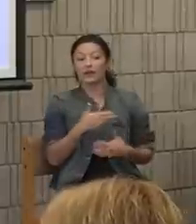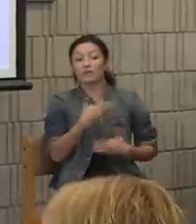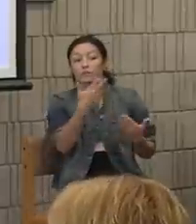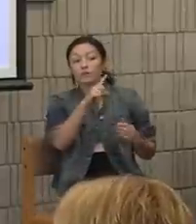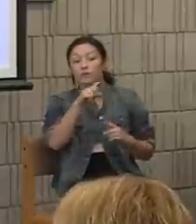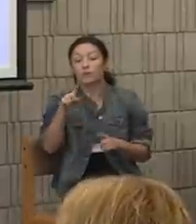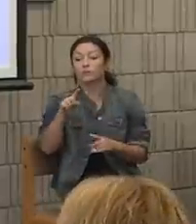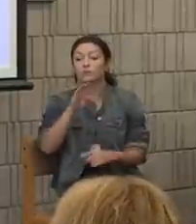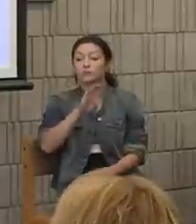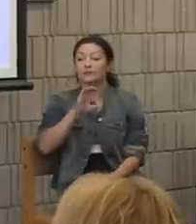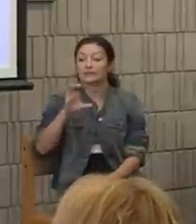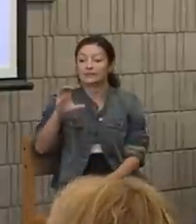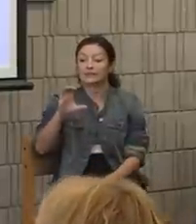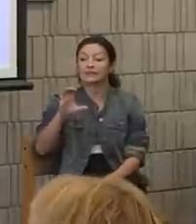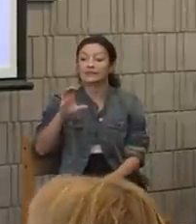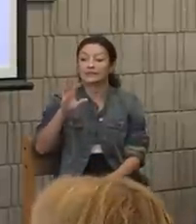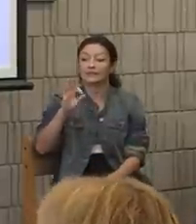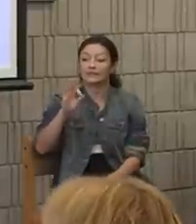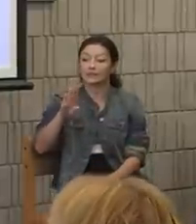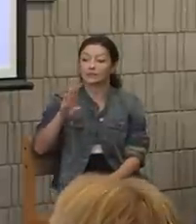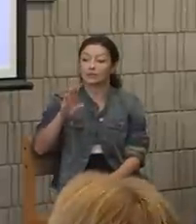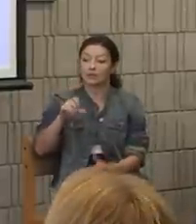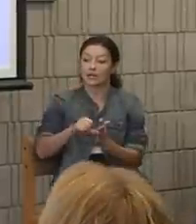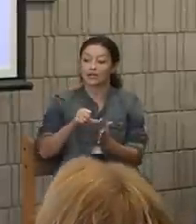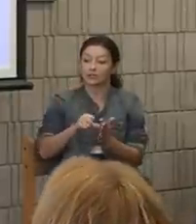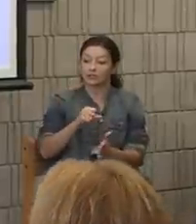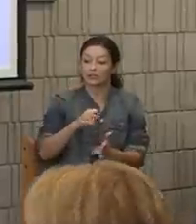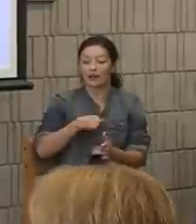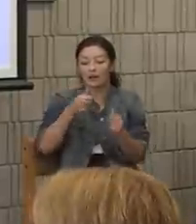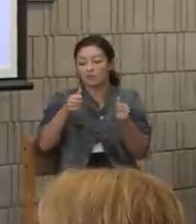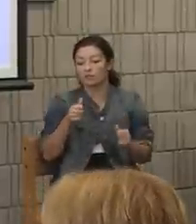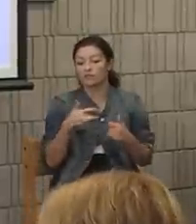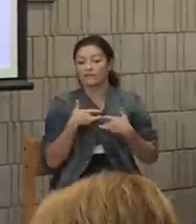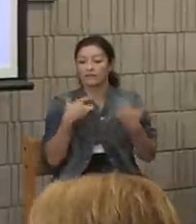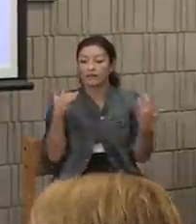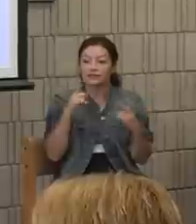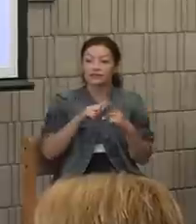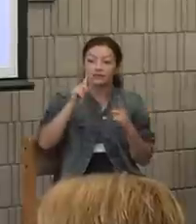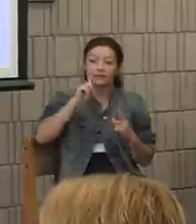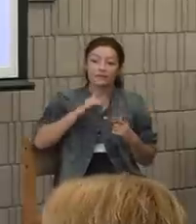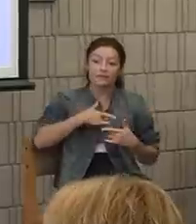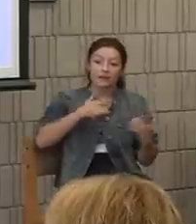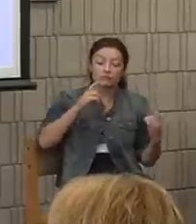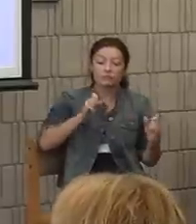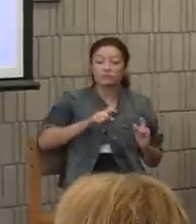I post events all the time that hearing students are welcome to go to with deaf community members there.